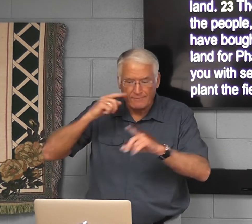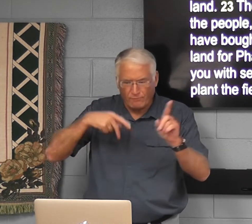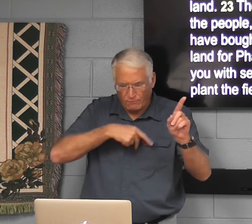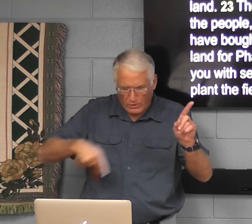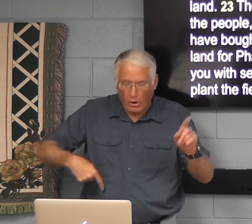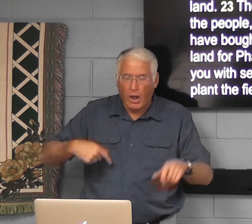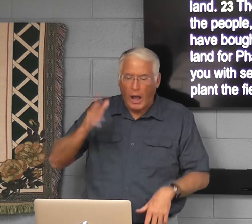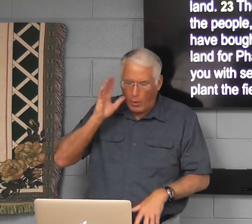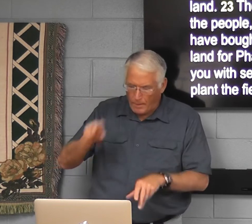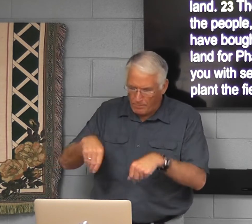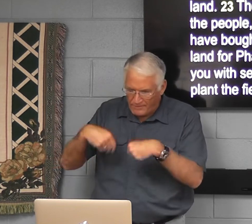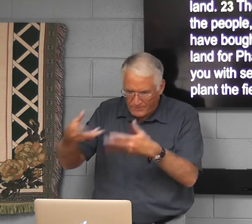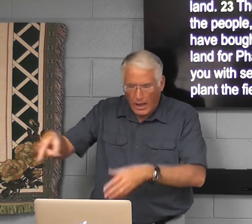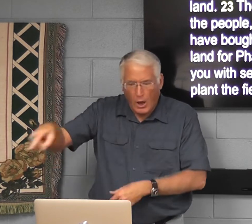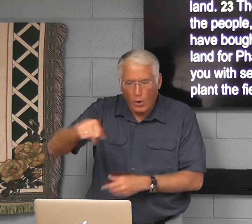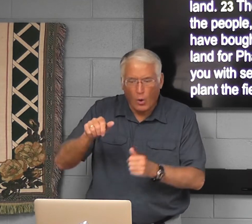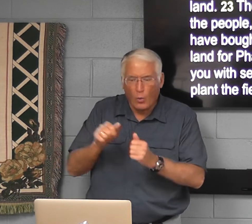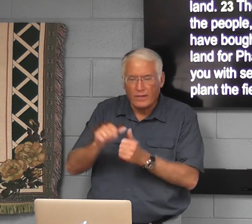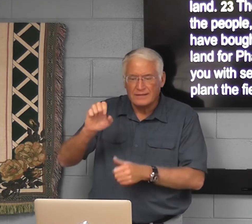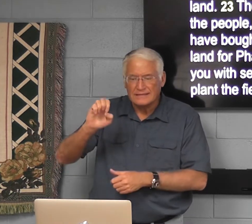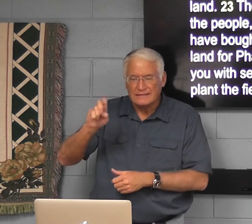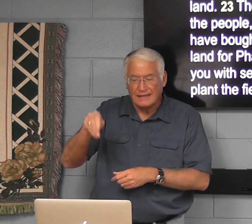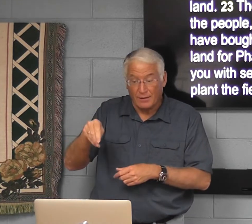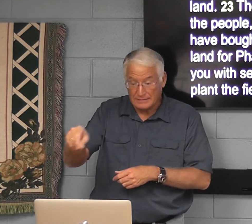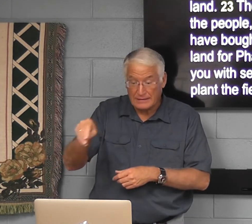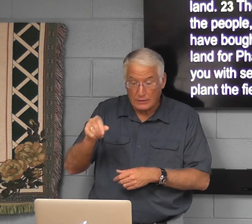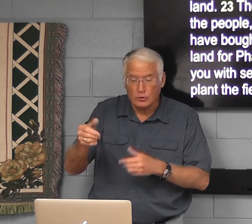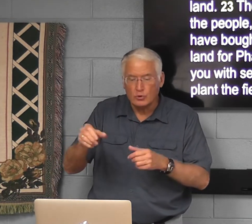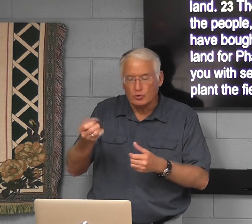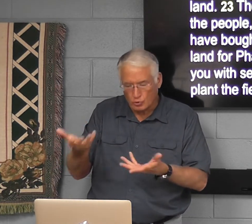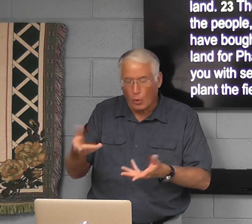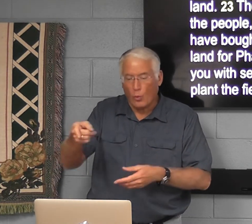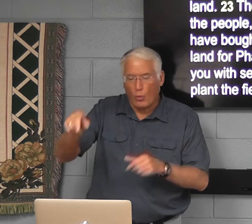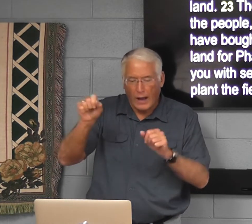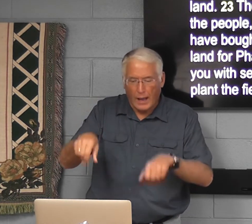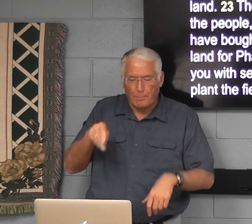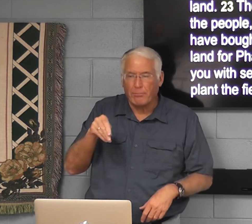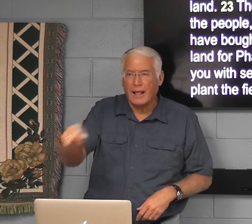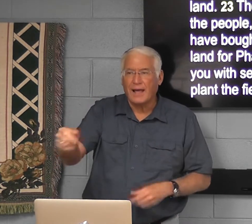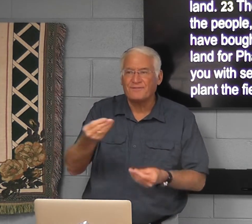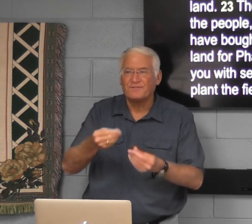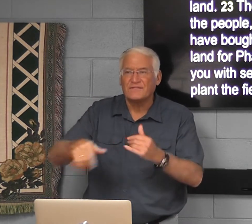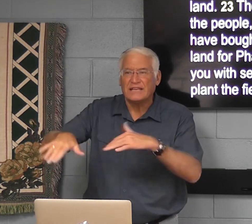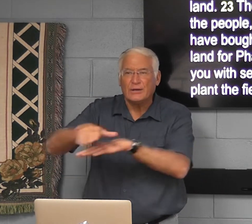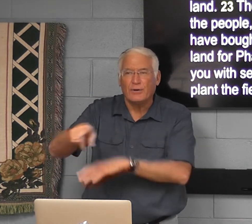I will provide you with seeds so you can plant the fields.